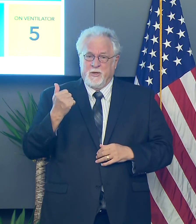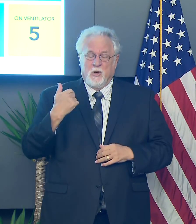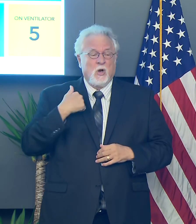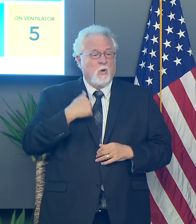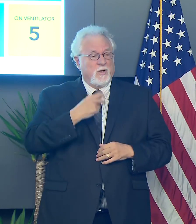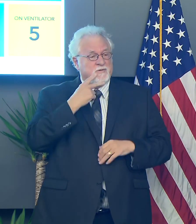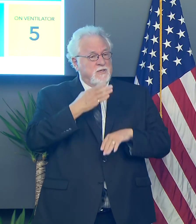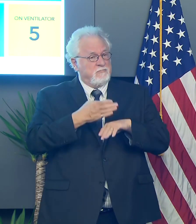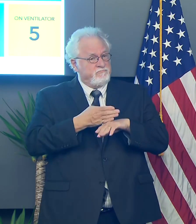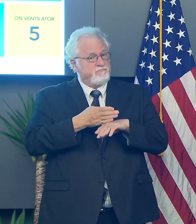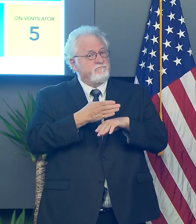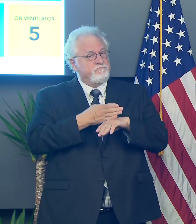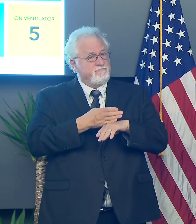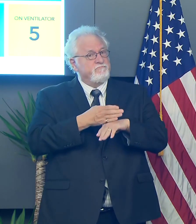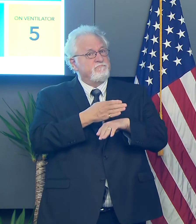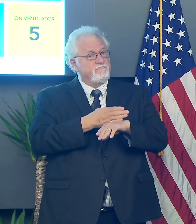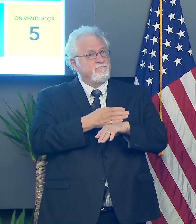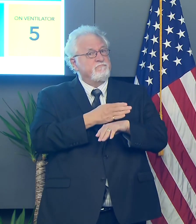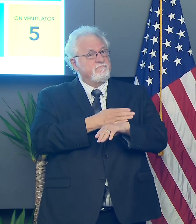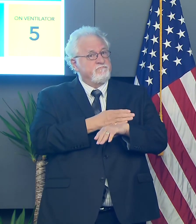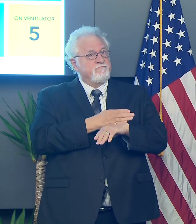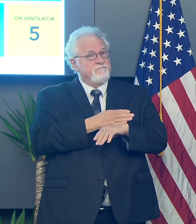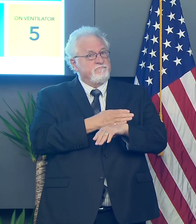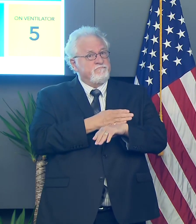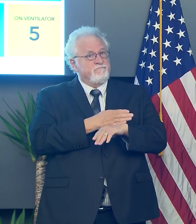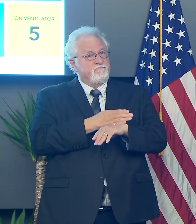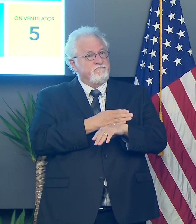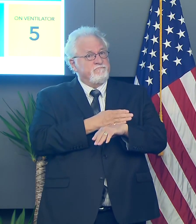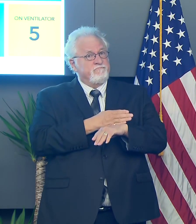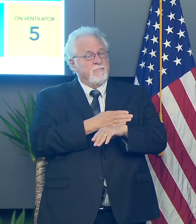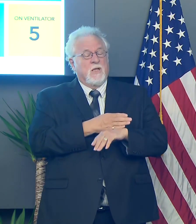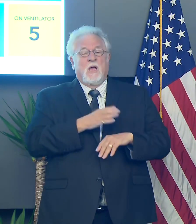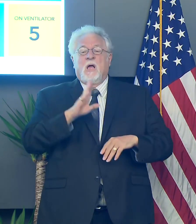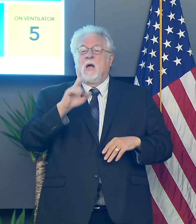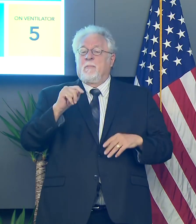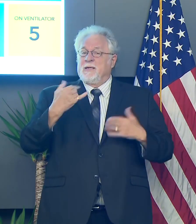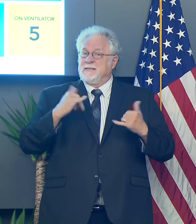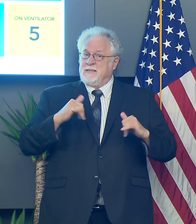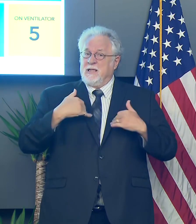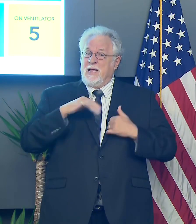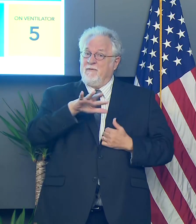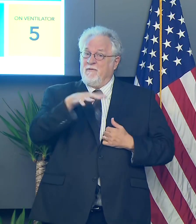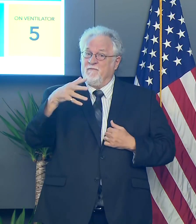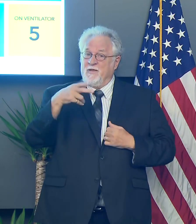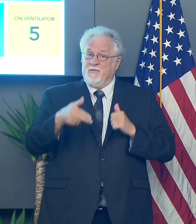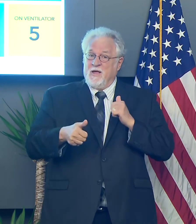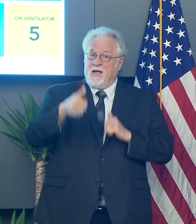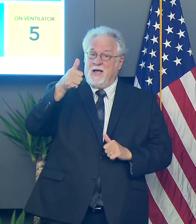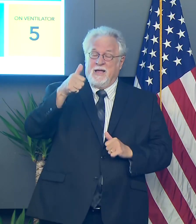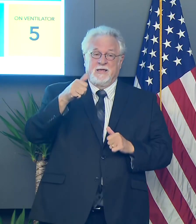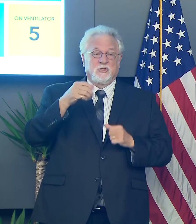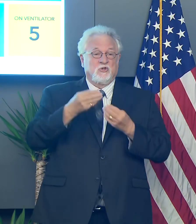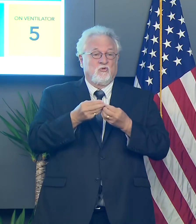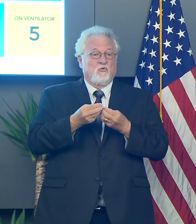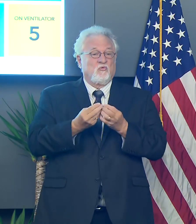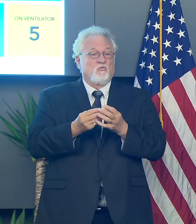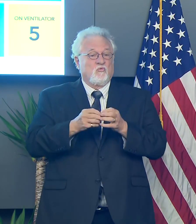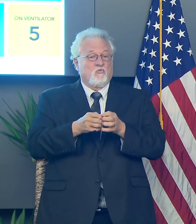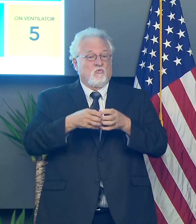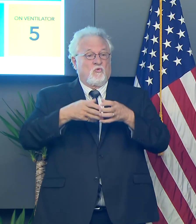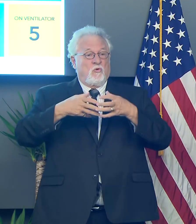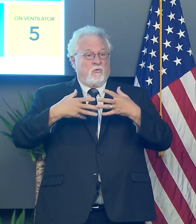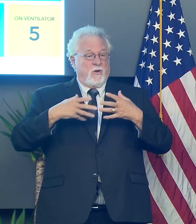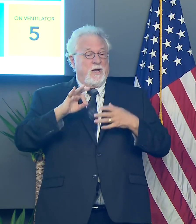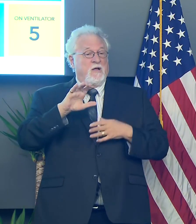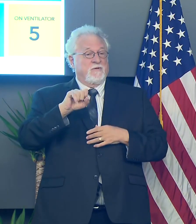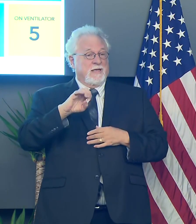modest improvement over the last couple of weeks. But we still have the fifth highest growth rate of cases in the